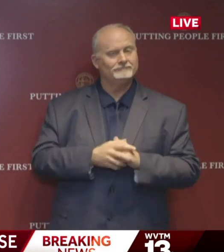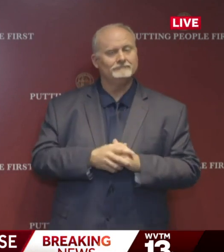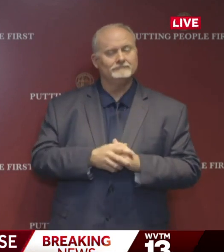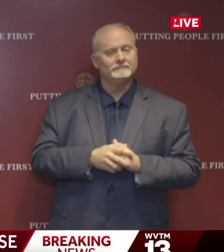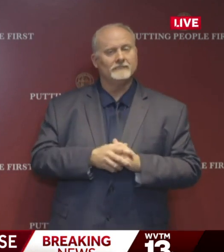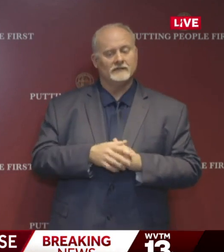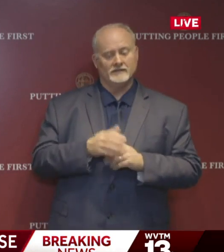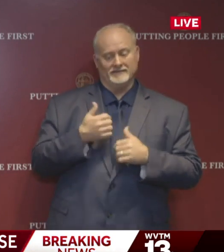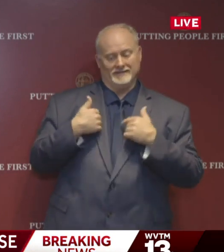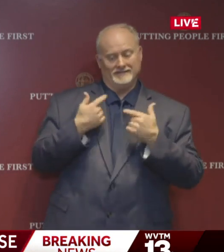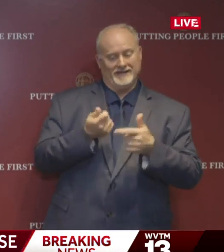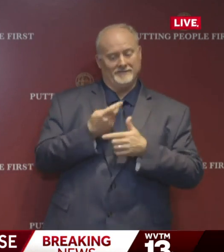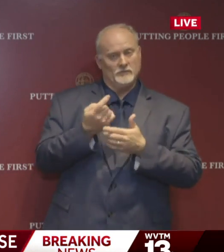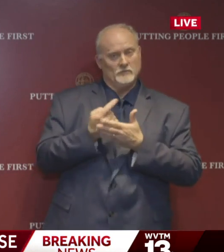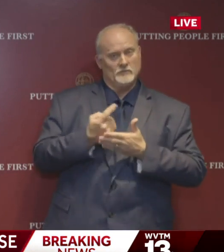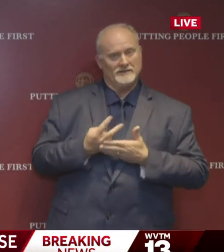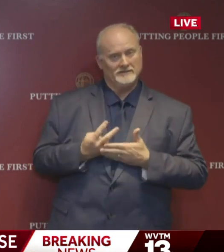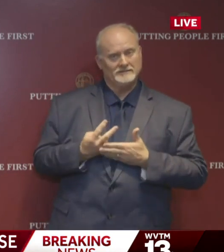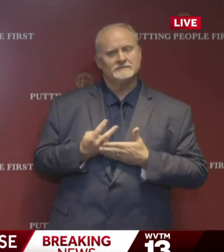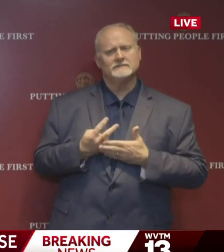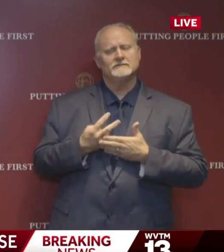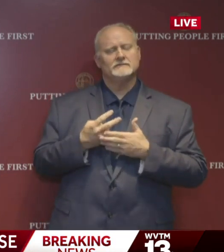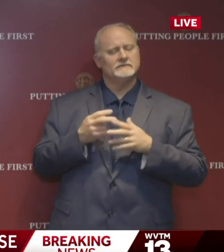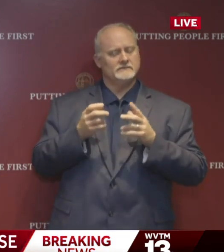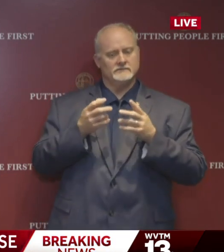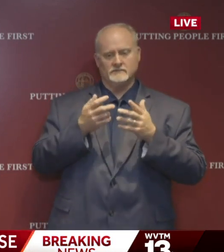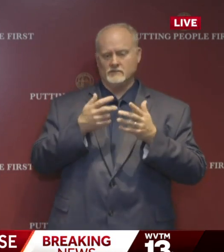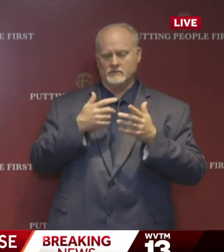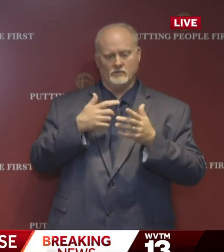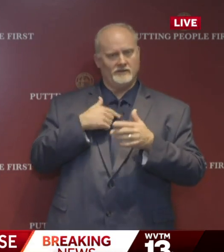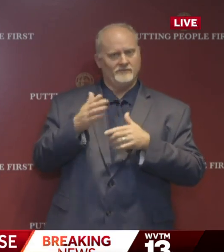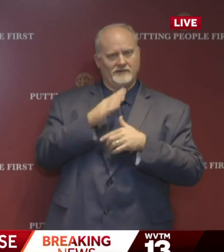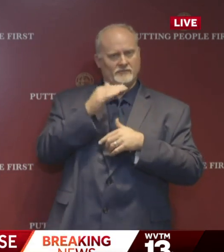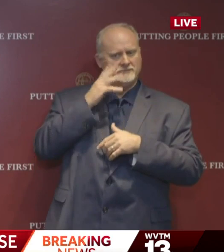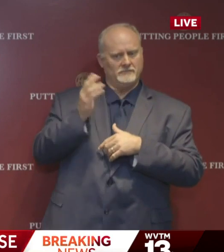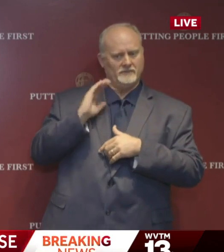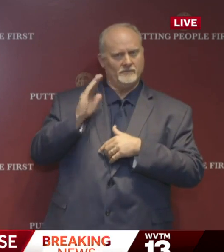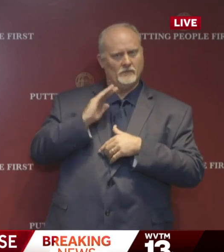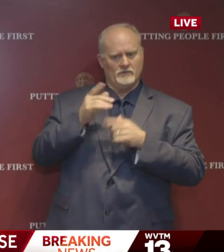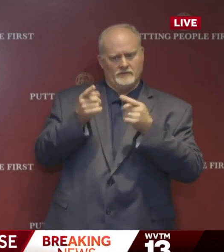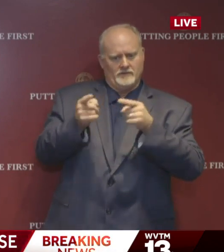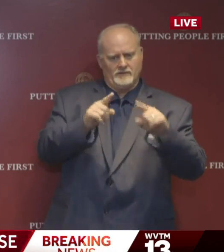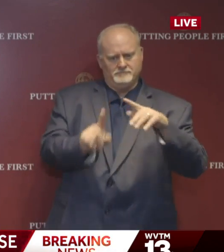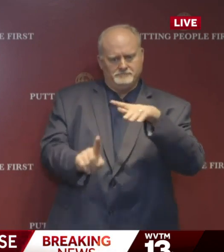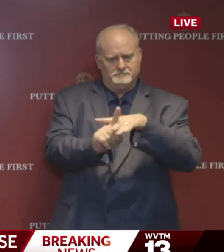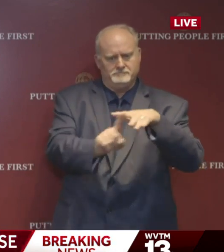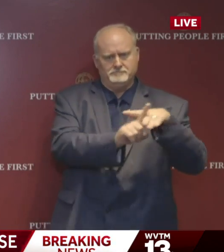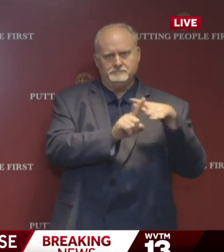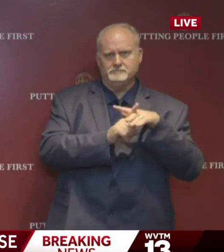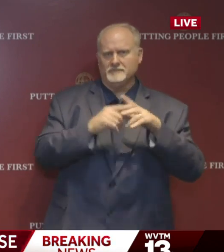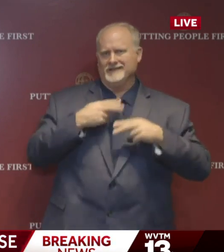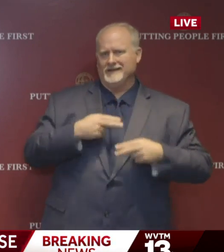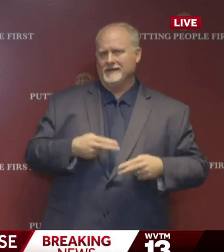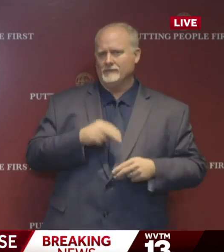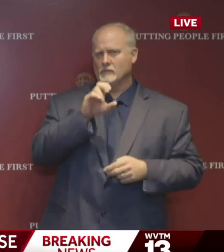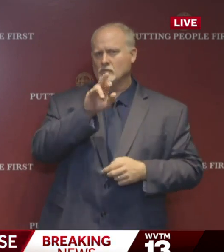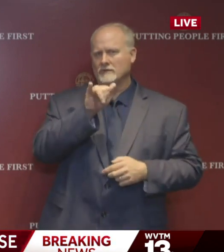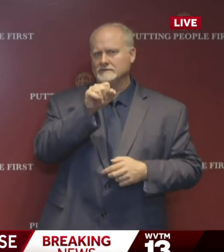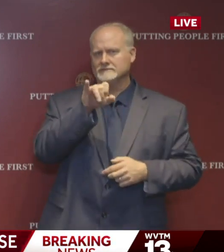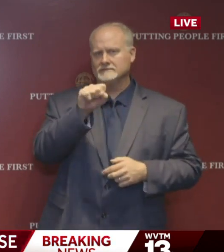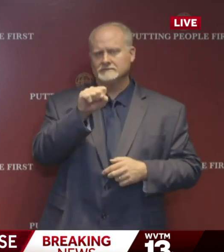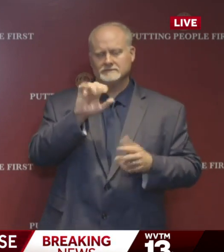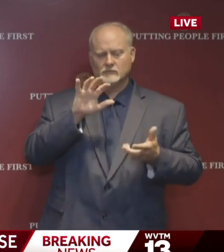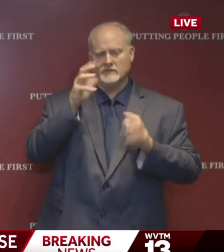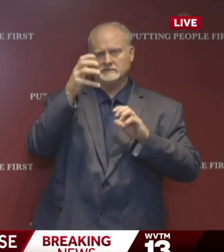last few weeks have been unprecedented obstacles that we face in this health crisis. But with the help and